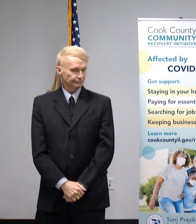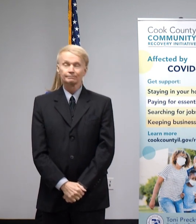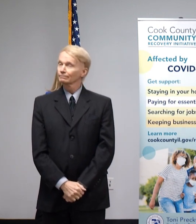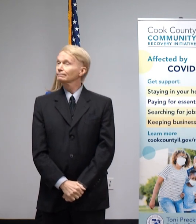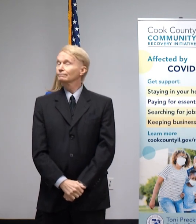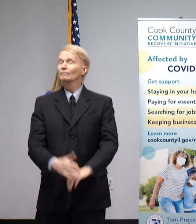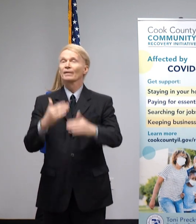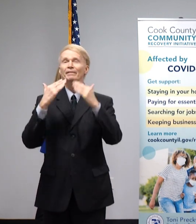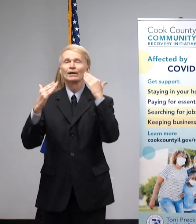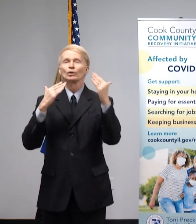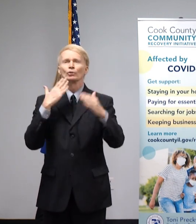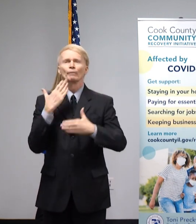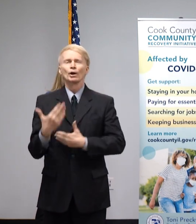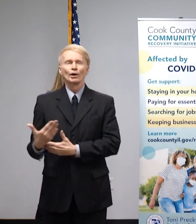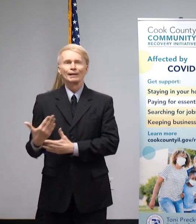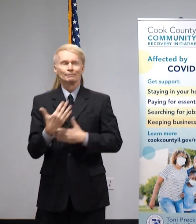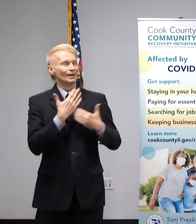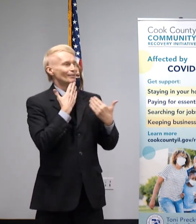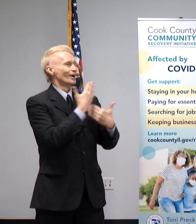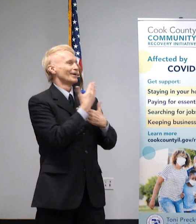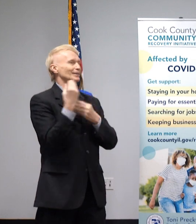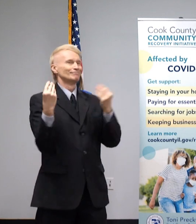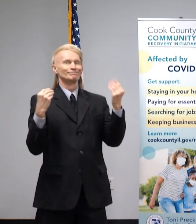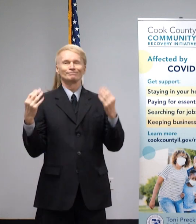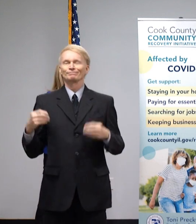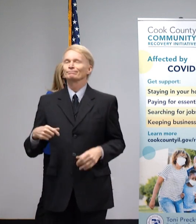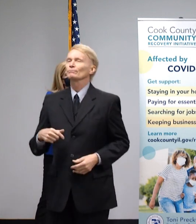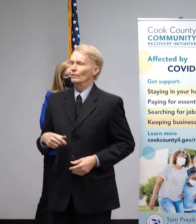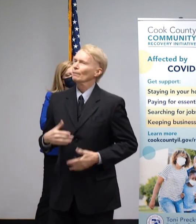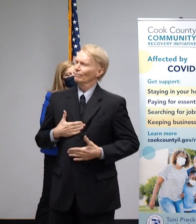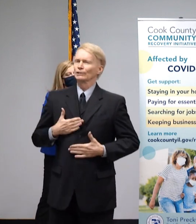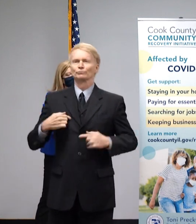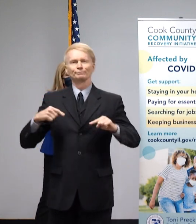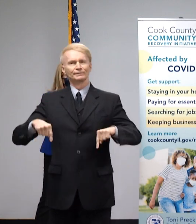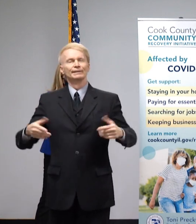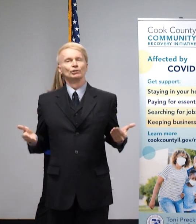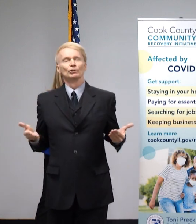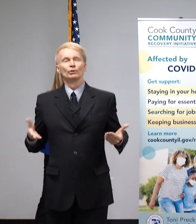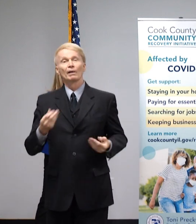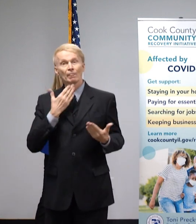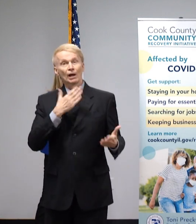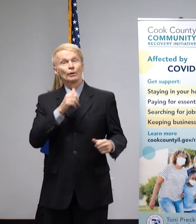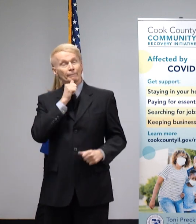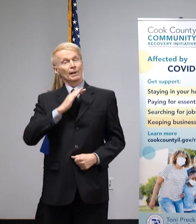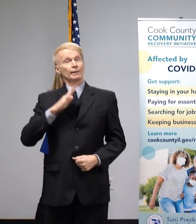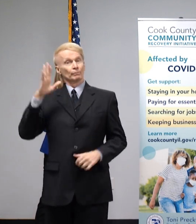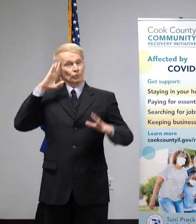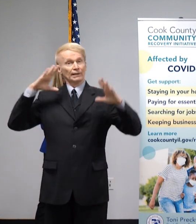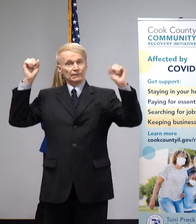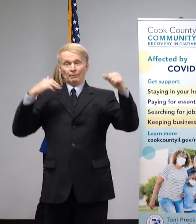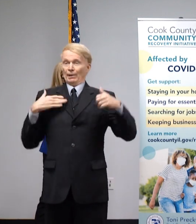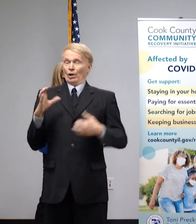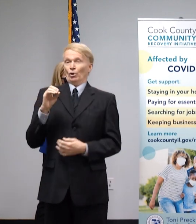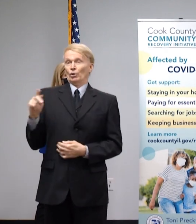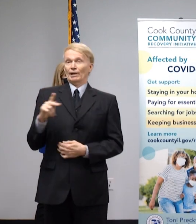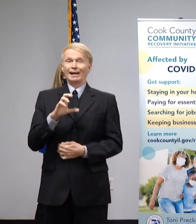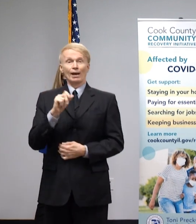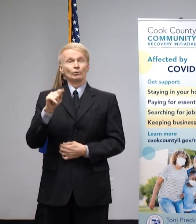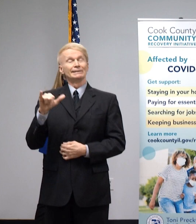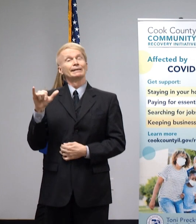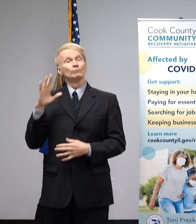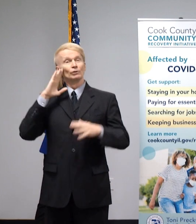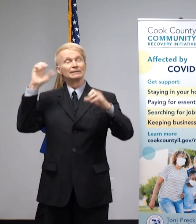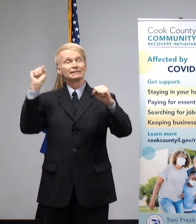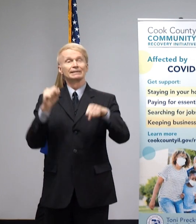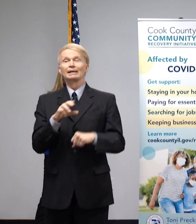Thank you, good morning. It's a pleasure to be here, and thank you, Madam President. I'm Cook County Commissioner Donna Miller of the 6th District,